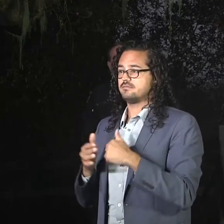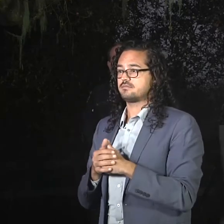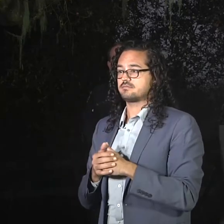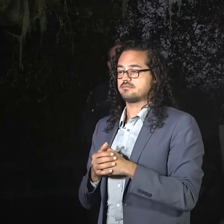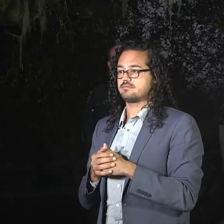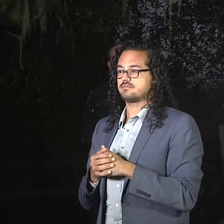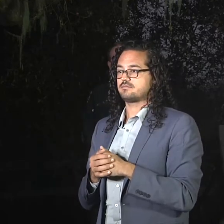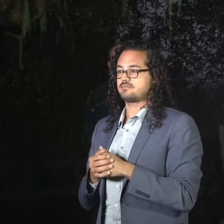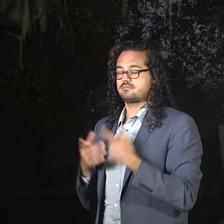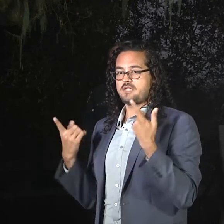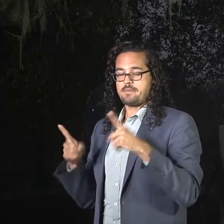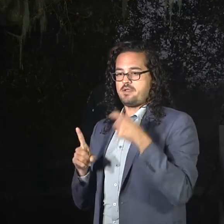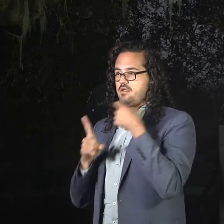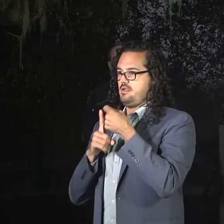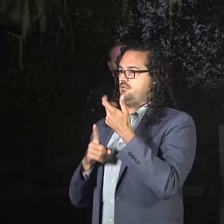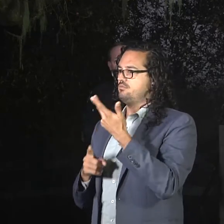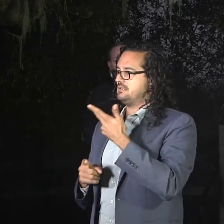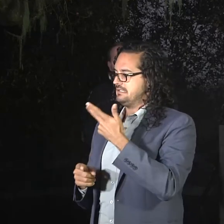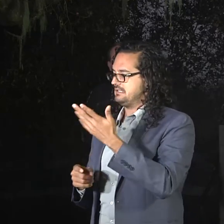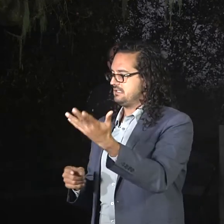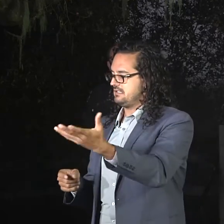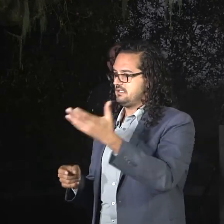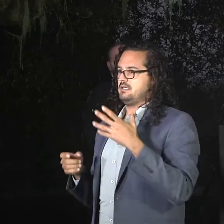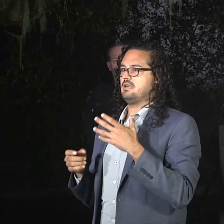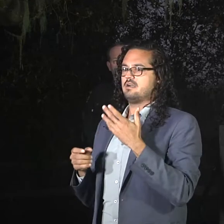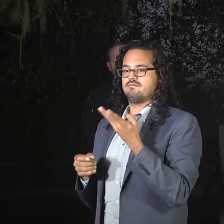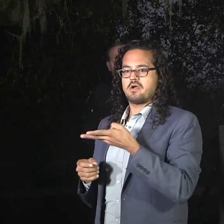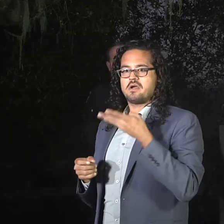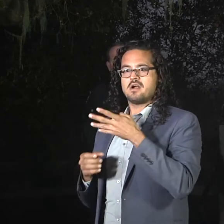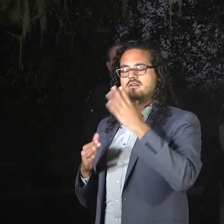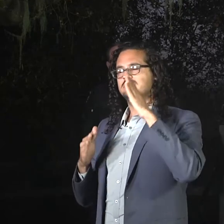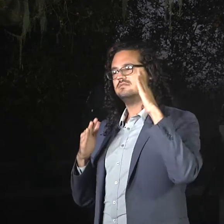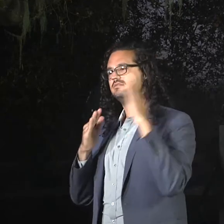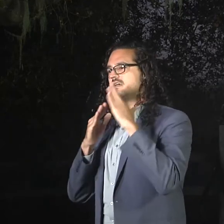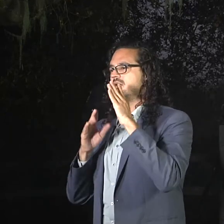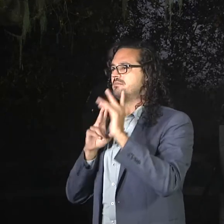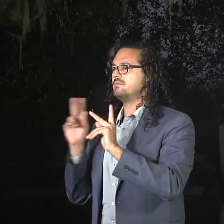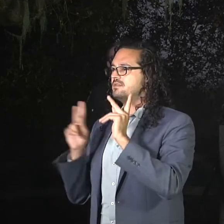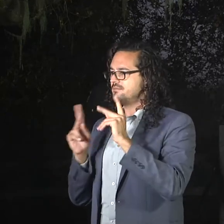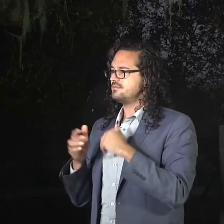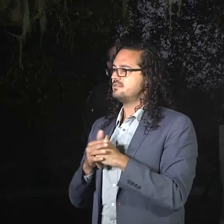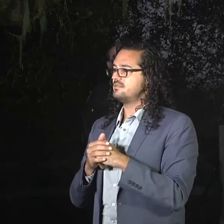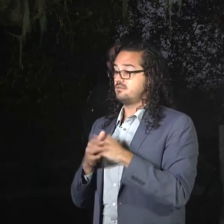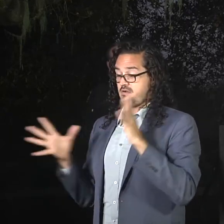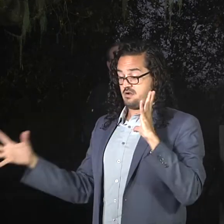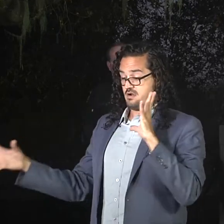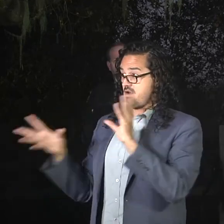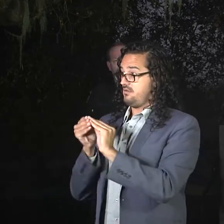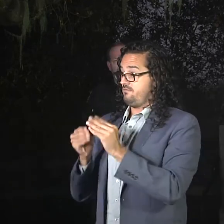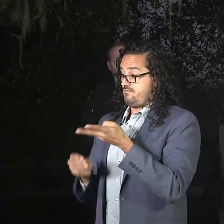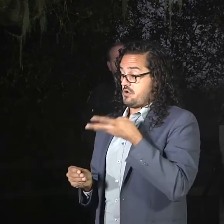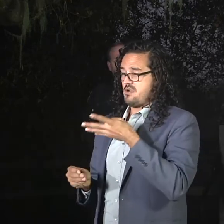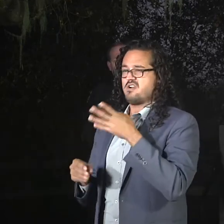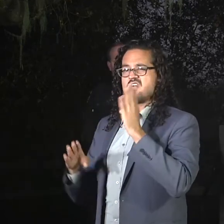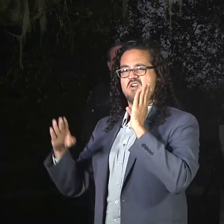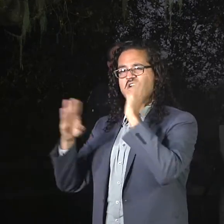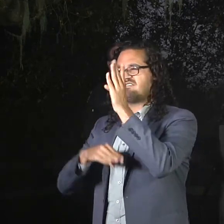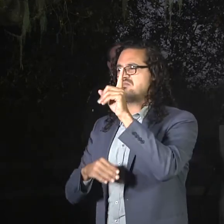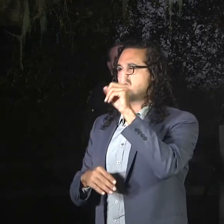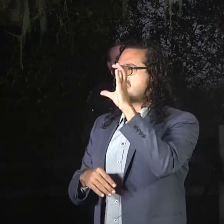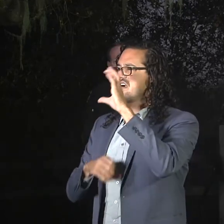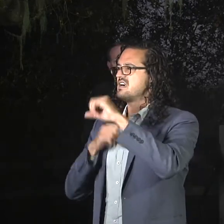top personnel that are running this, you have well over 100 years experience of firefighting experience in wildland firefighting. So,